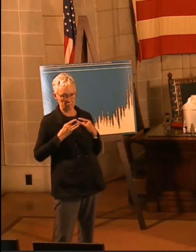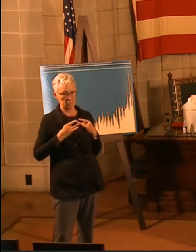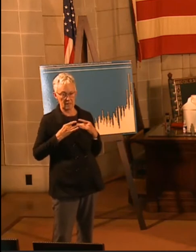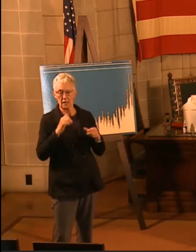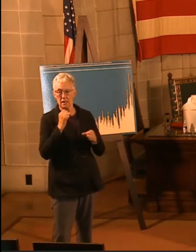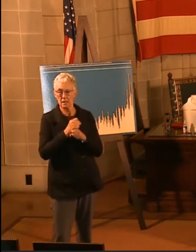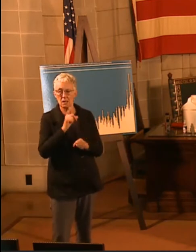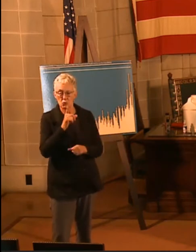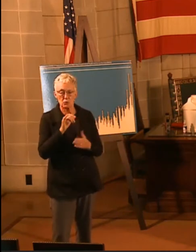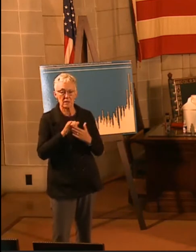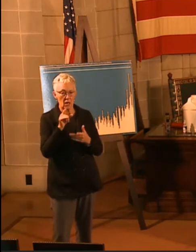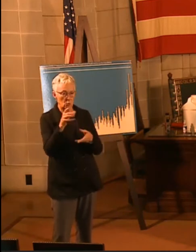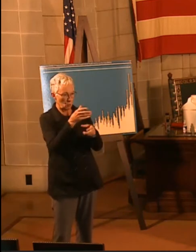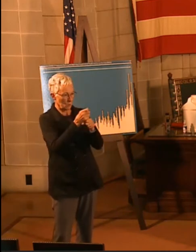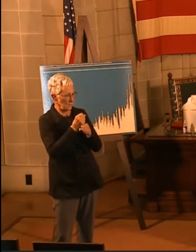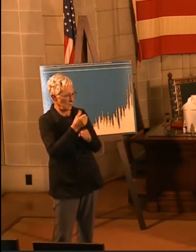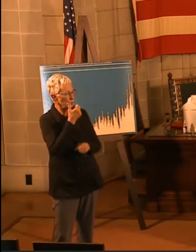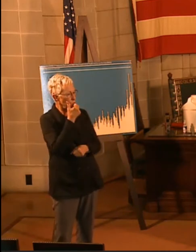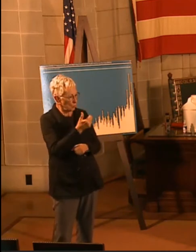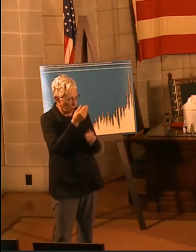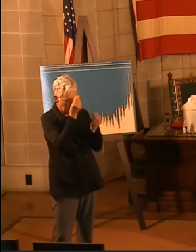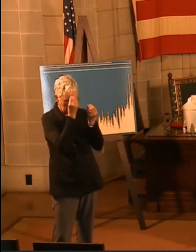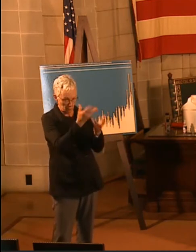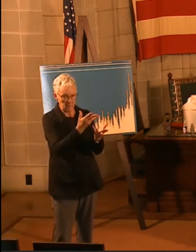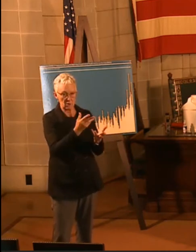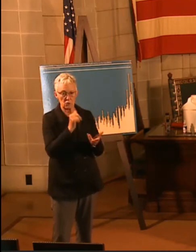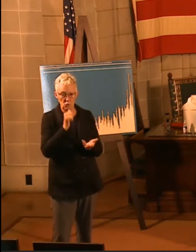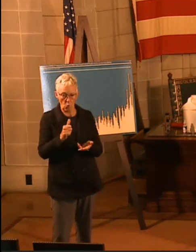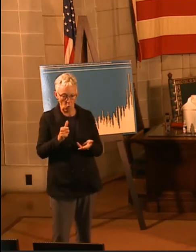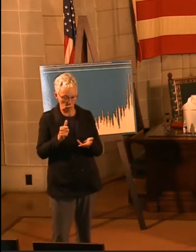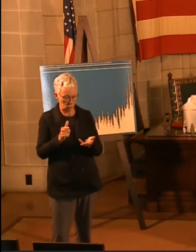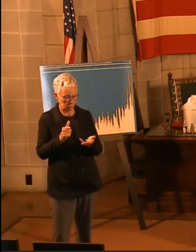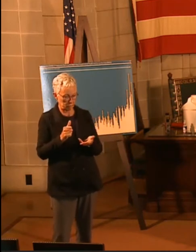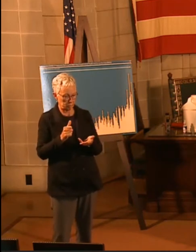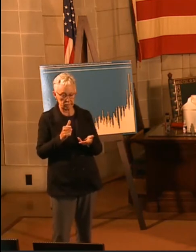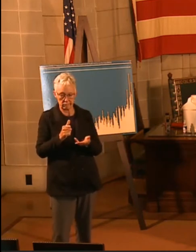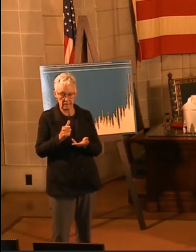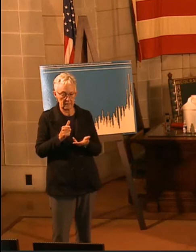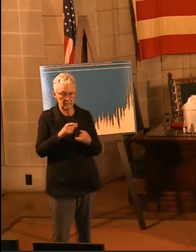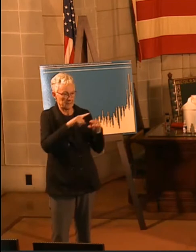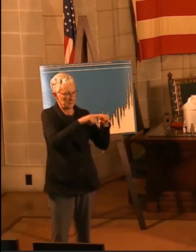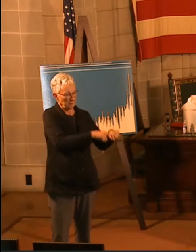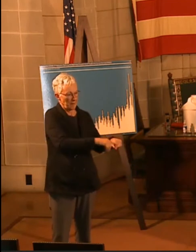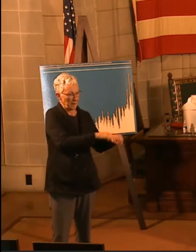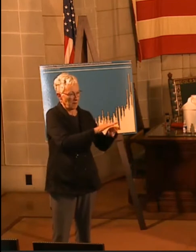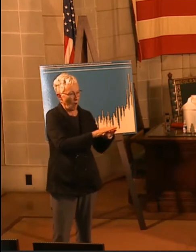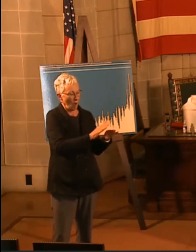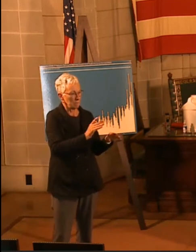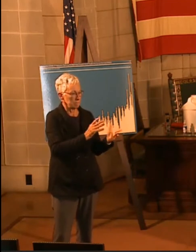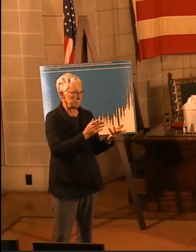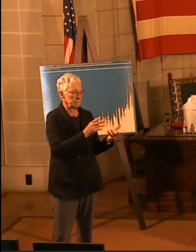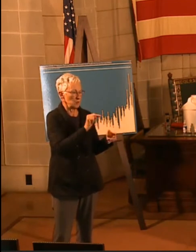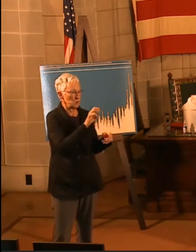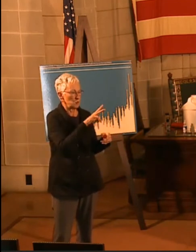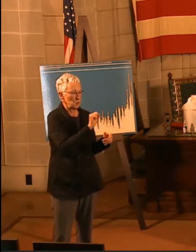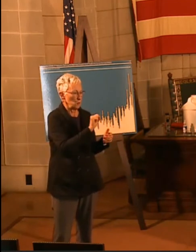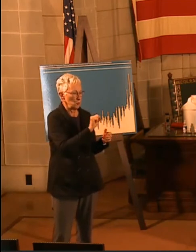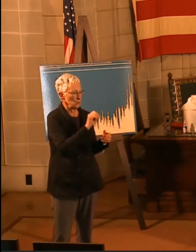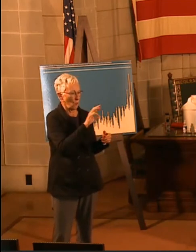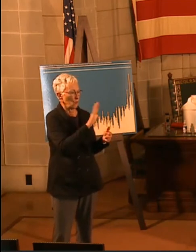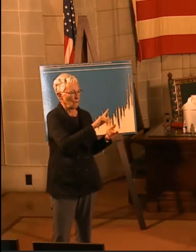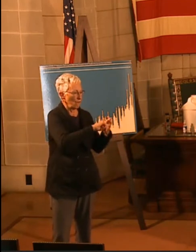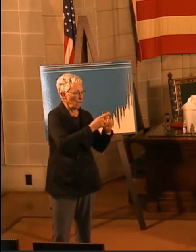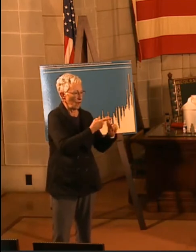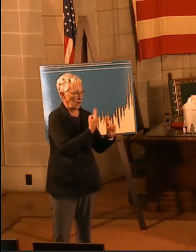from the direct source and a credible source, like our public health experts, and not necessarily your friend